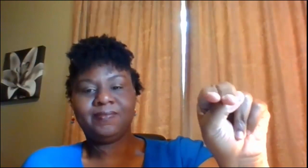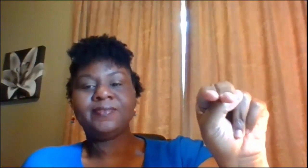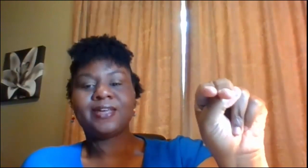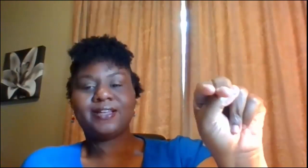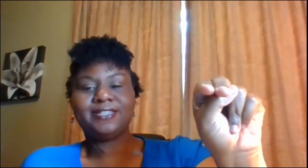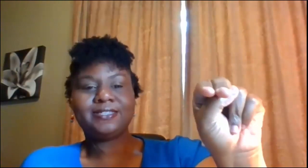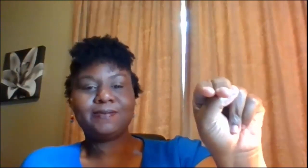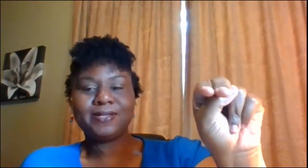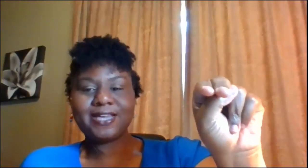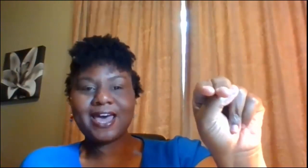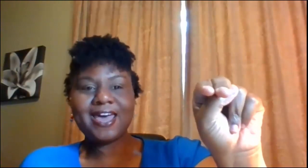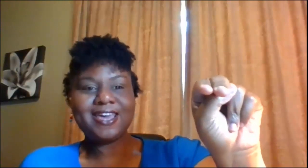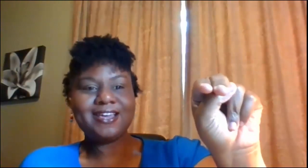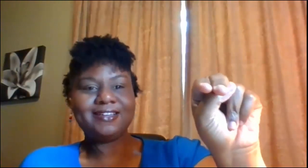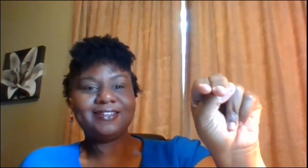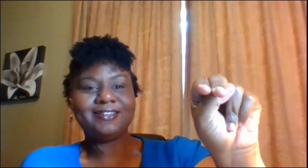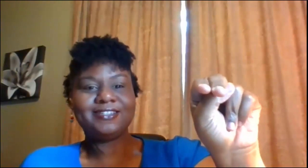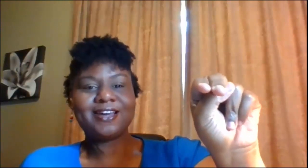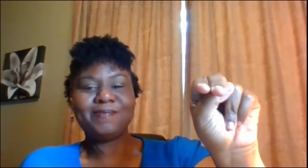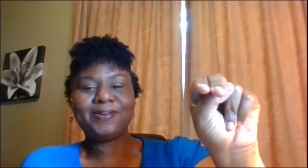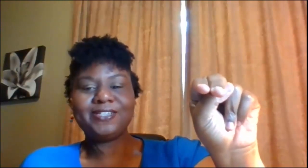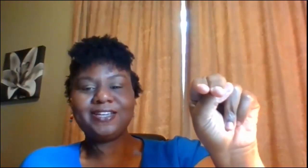I see someone's got it good job Bridget